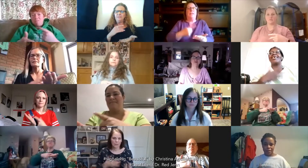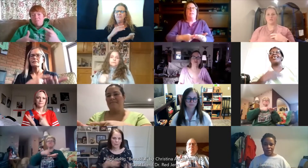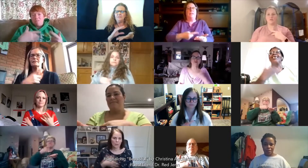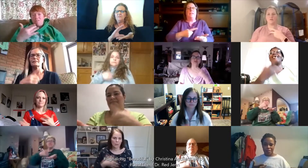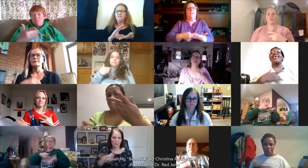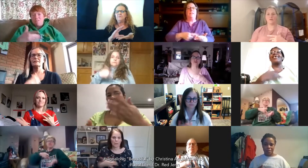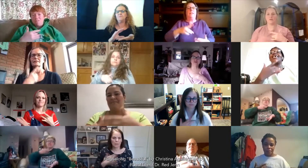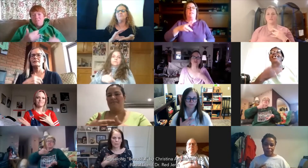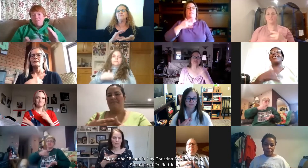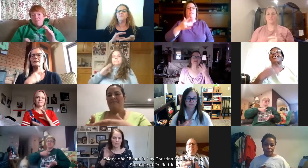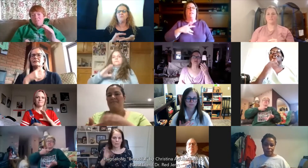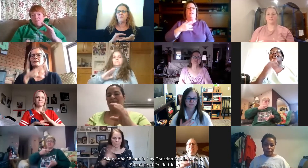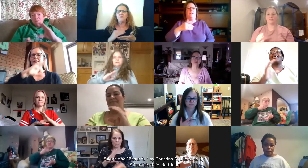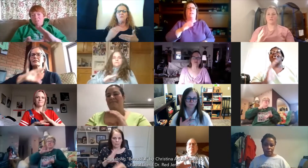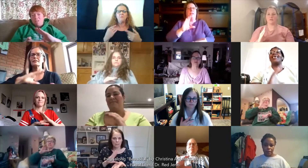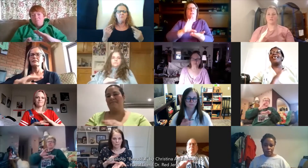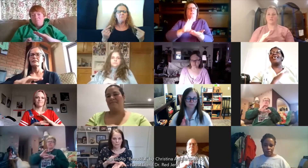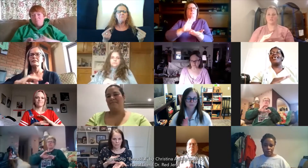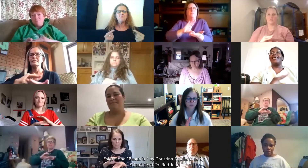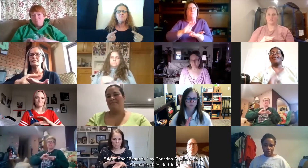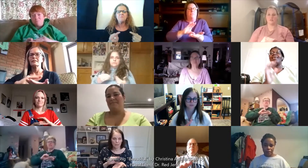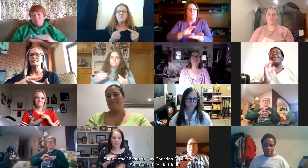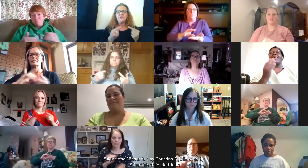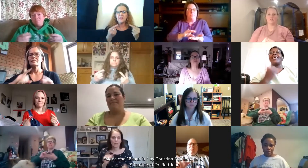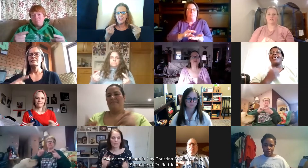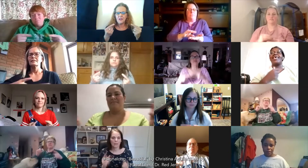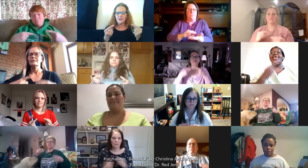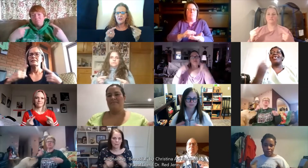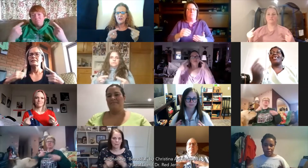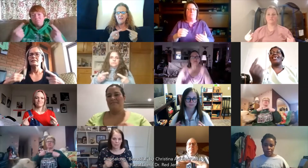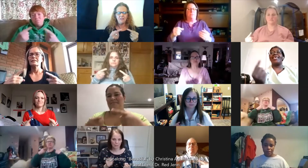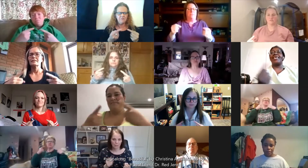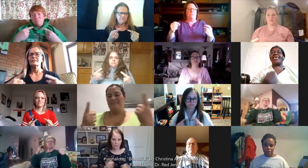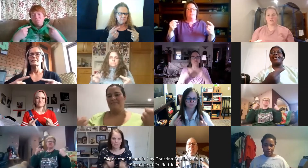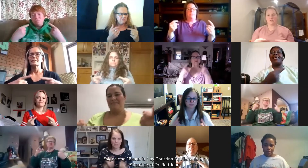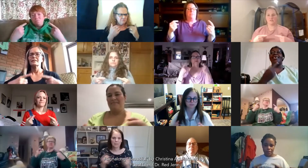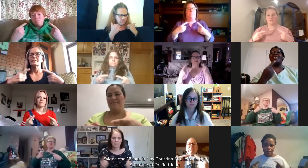All right. All right.